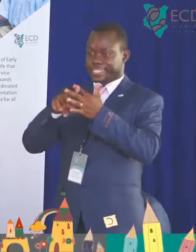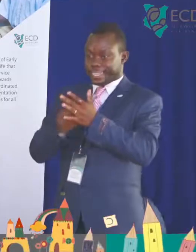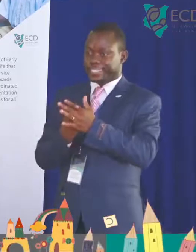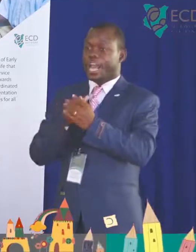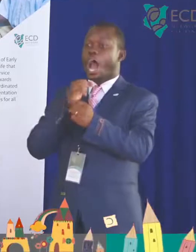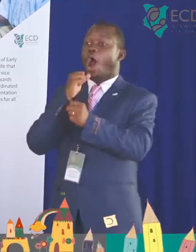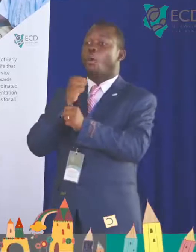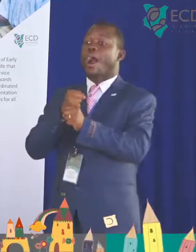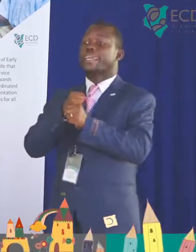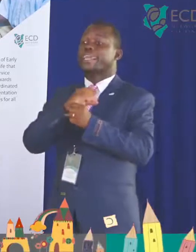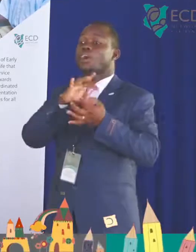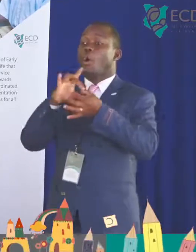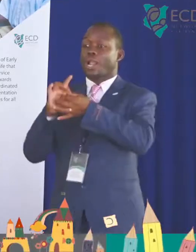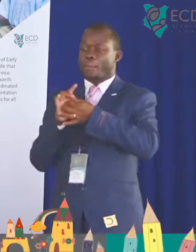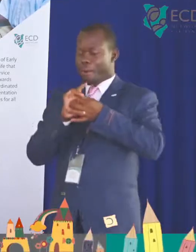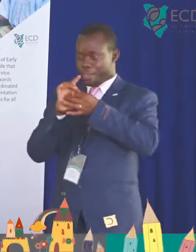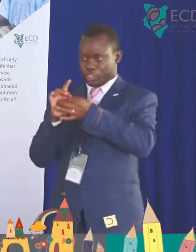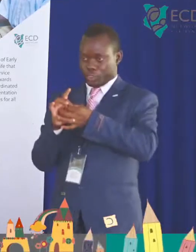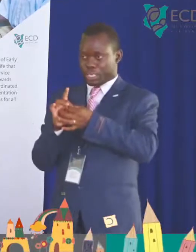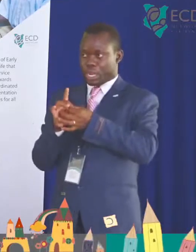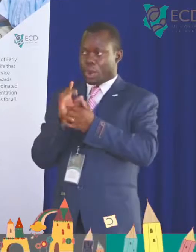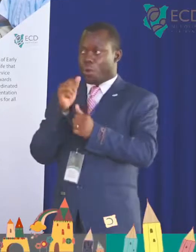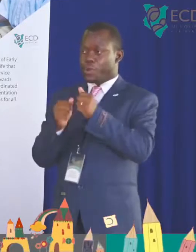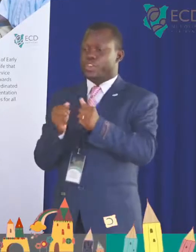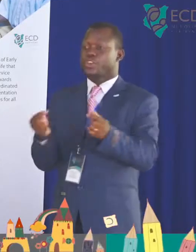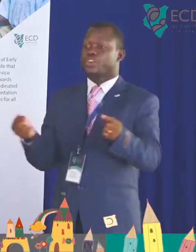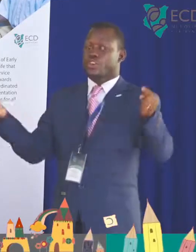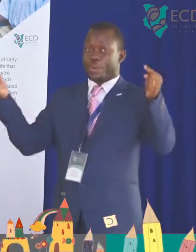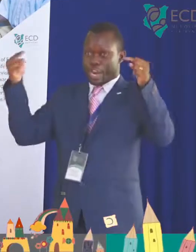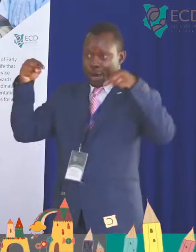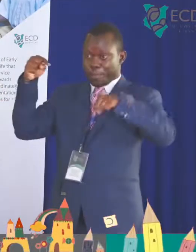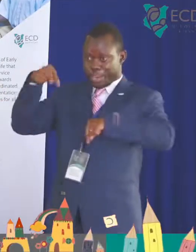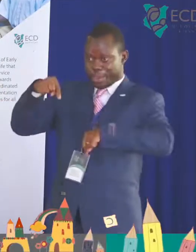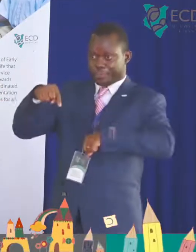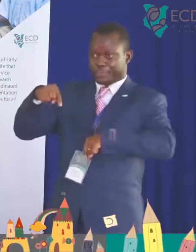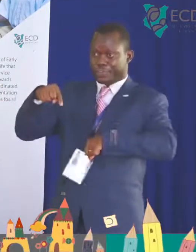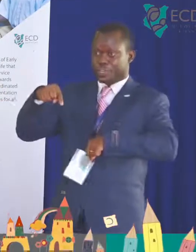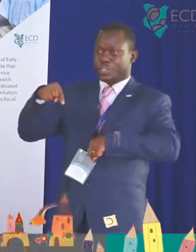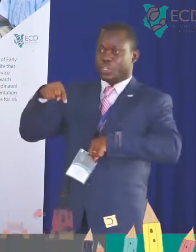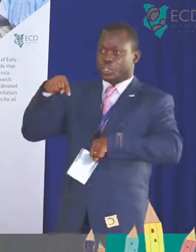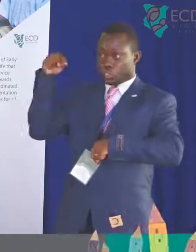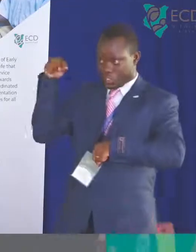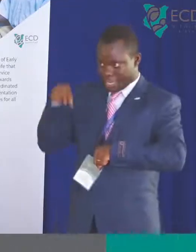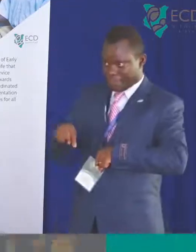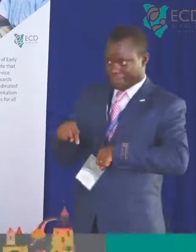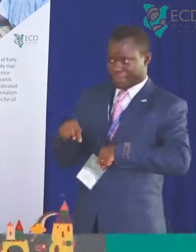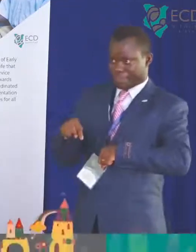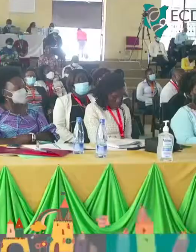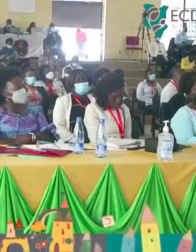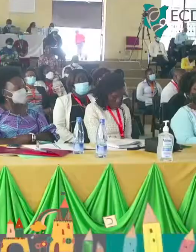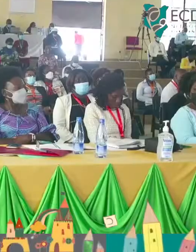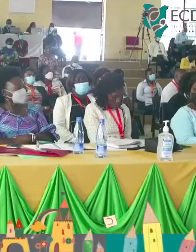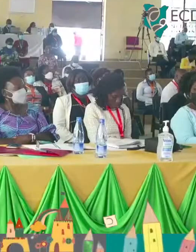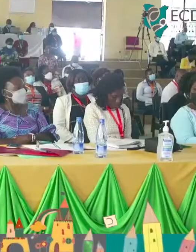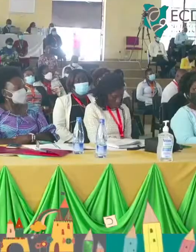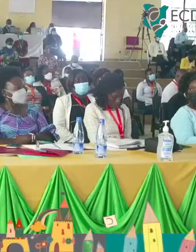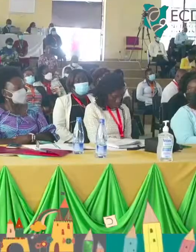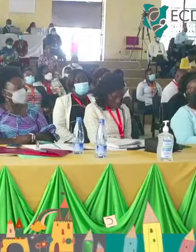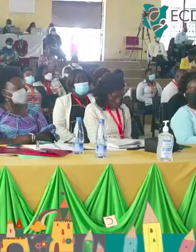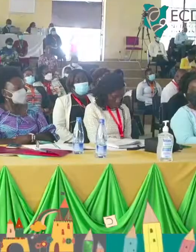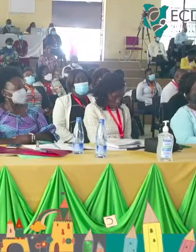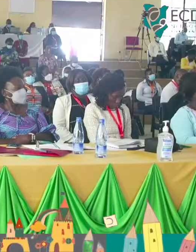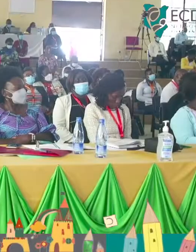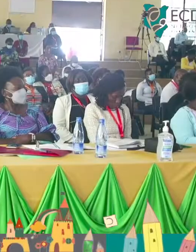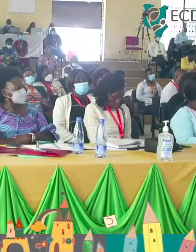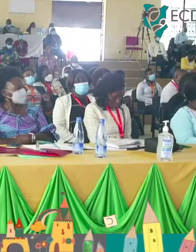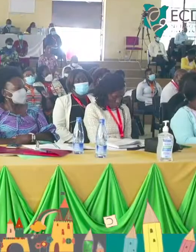collaboration that brings us here today. I've said I'm not going to make a speech or even a presentation. I'm just going to say